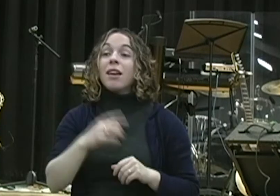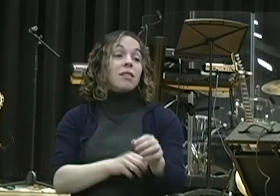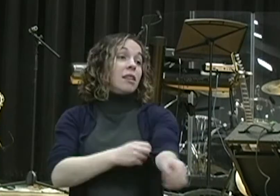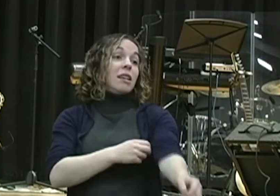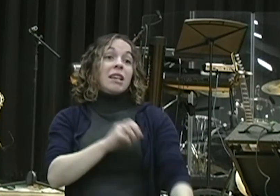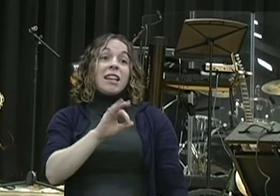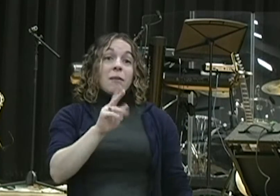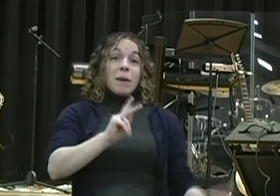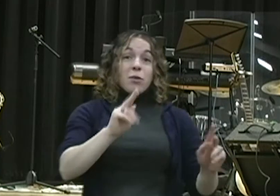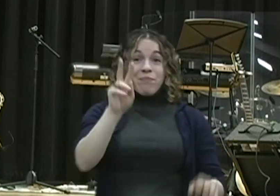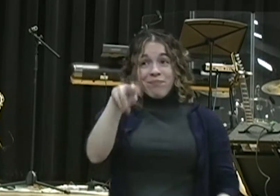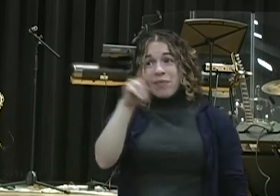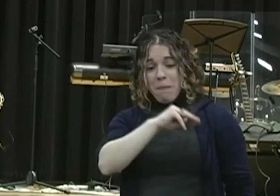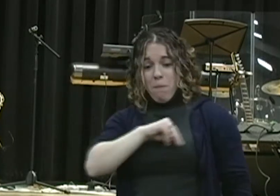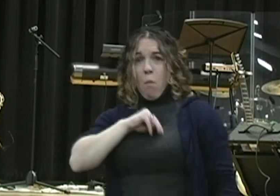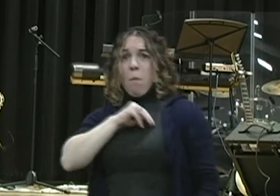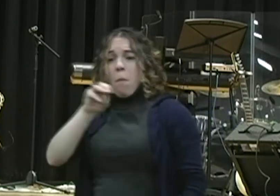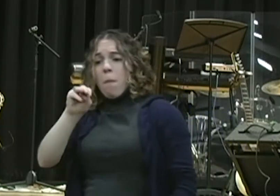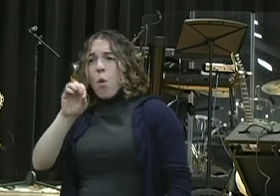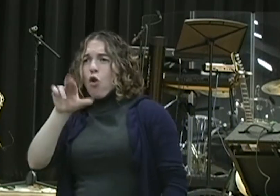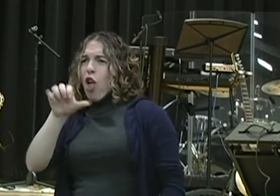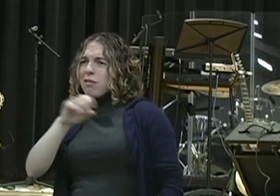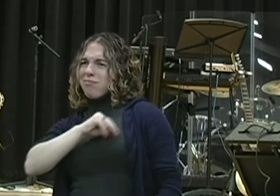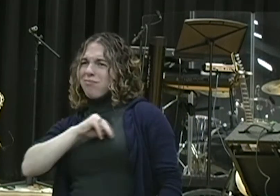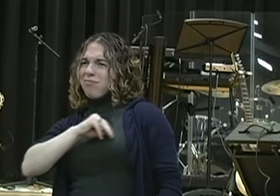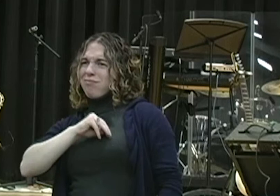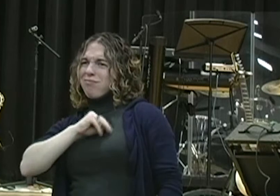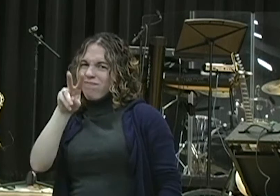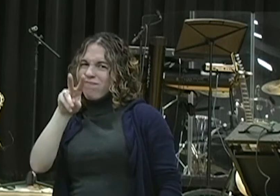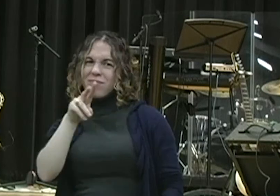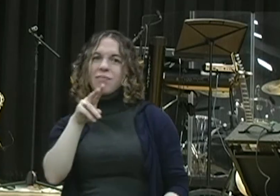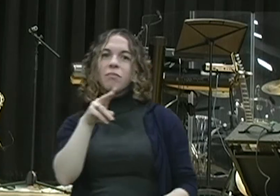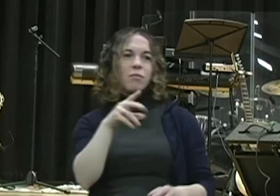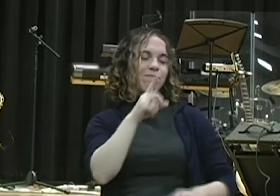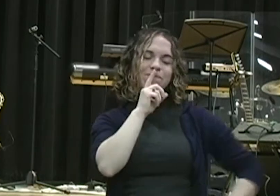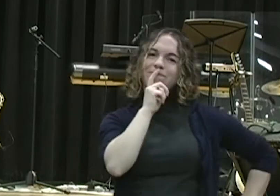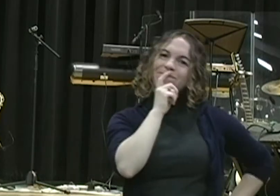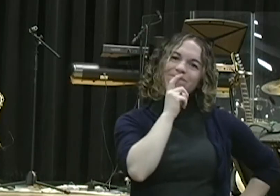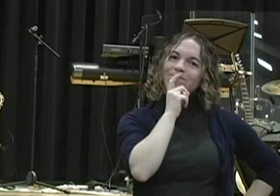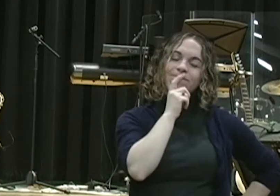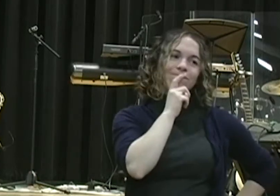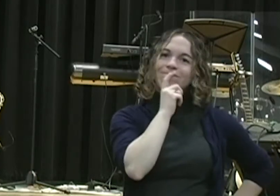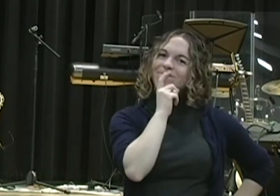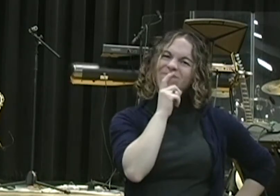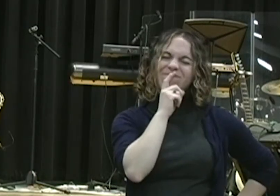lifestyle, I can almost guarantee you if you up the level of prayer, the level of prayer will have a corresponding